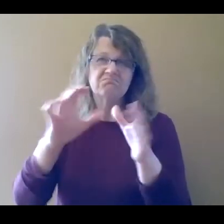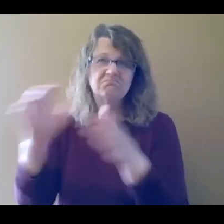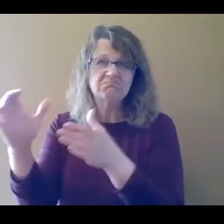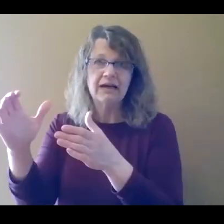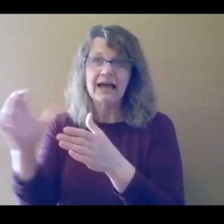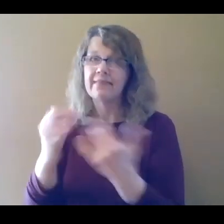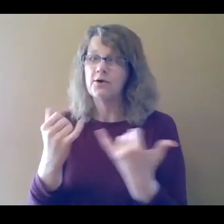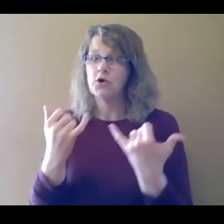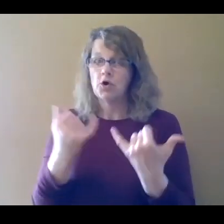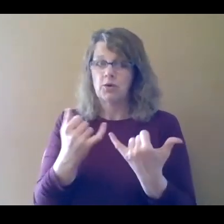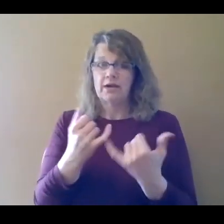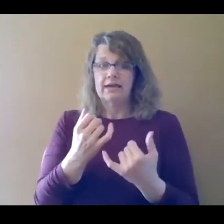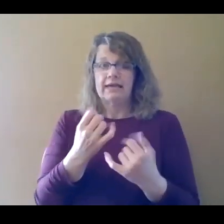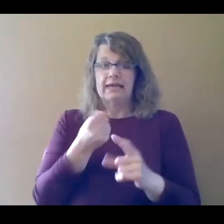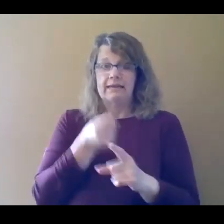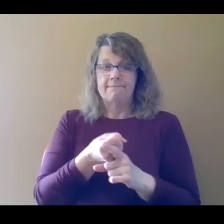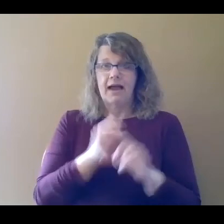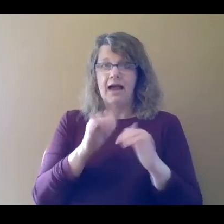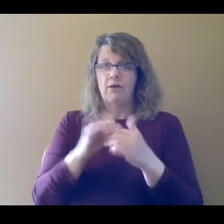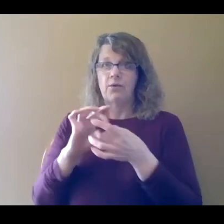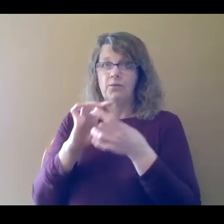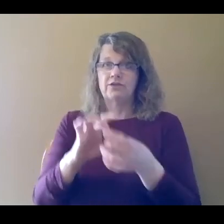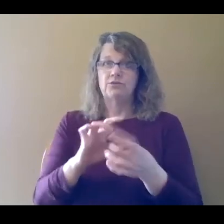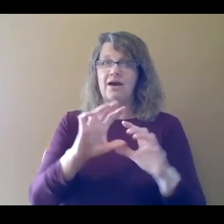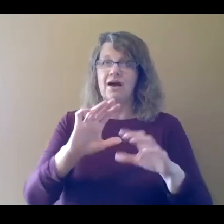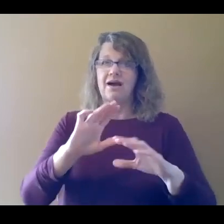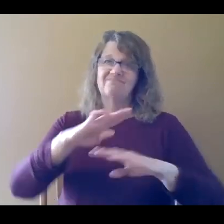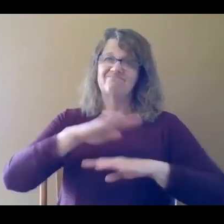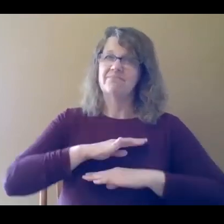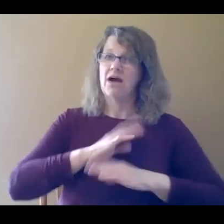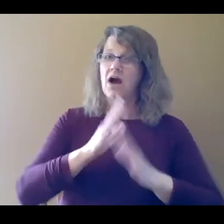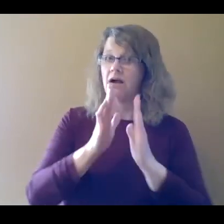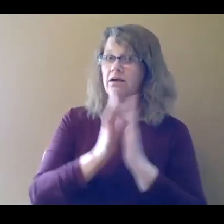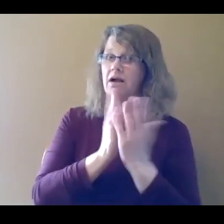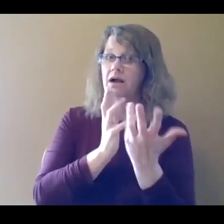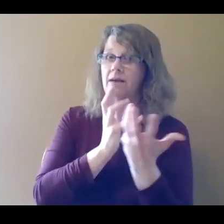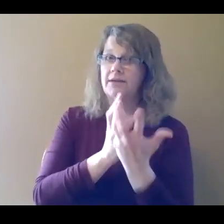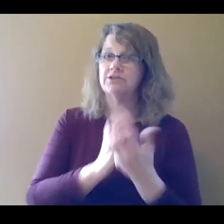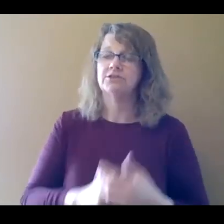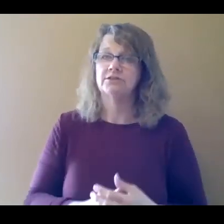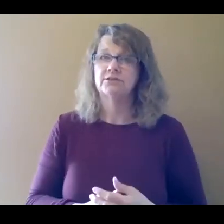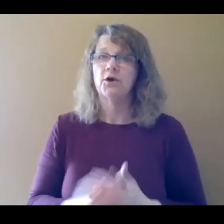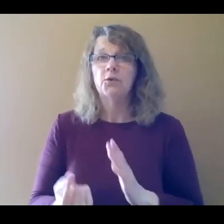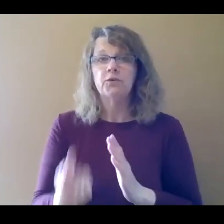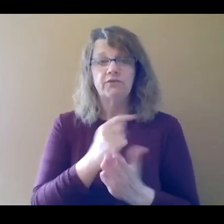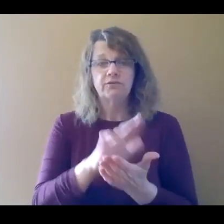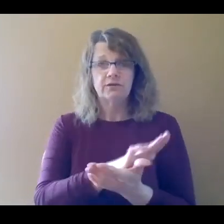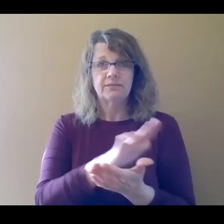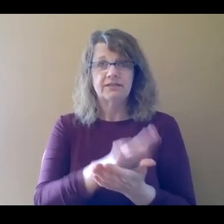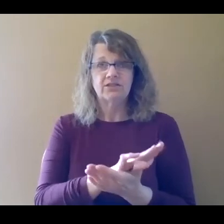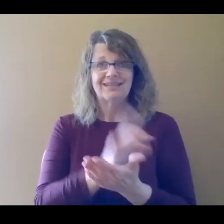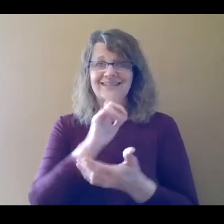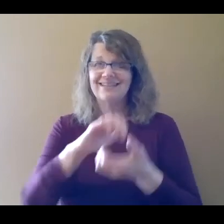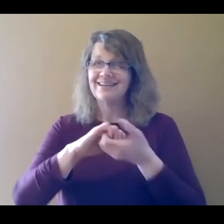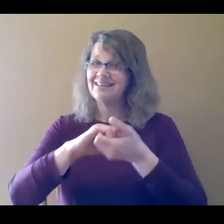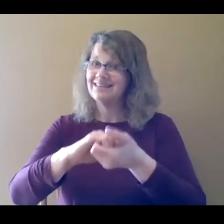impact of the disability as it relates to the accommodations that you are requesting. Reviewing documentation is a collaborative